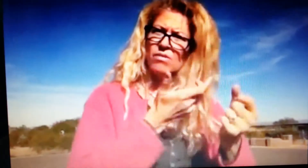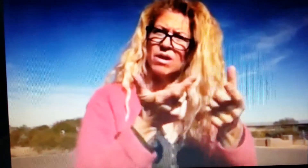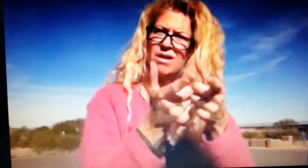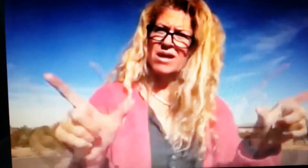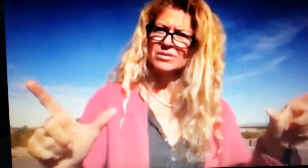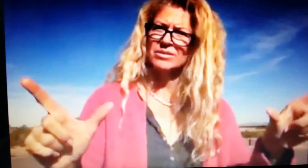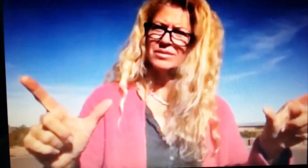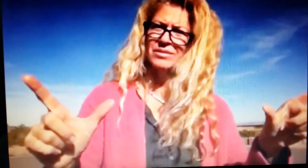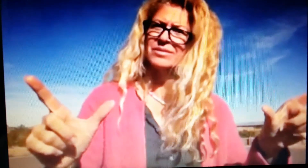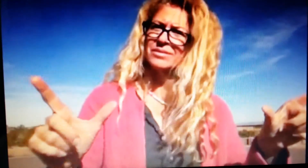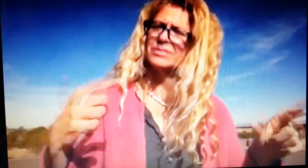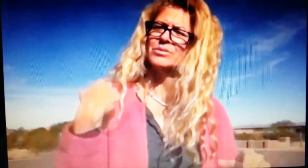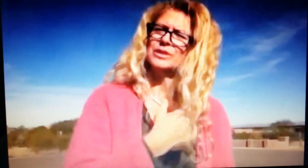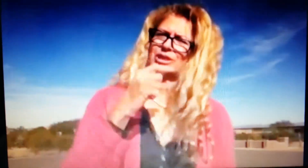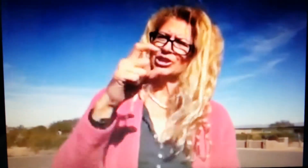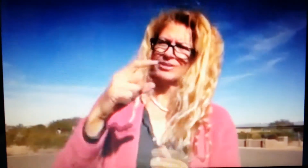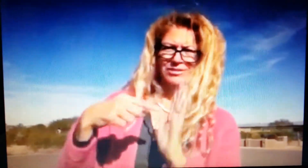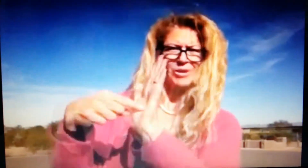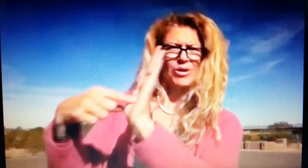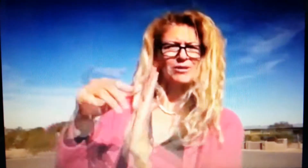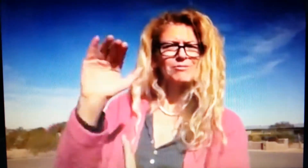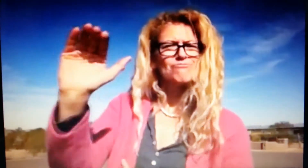that you support us and you support our language